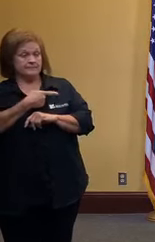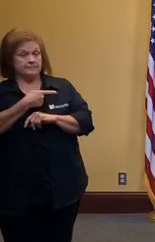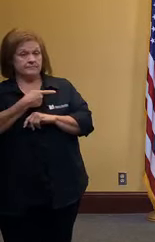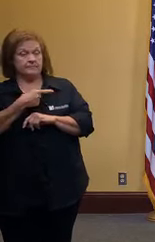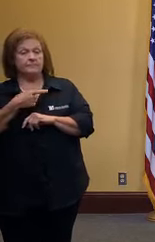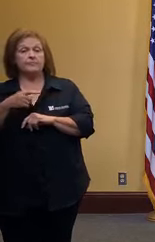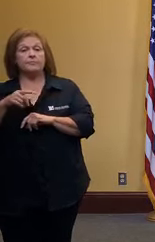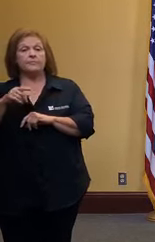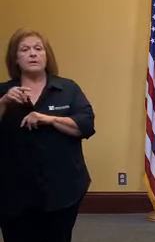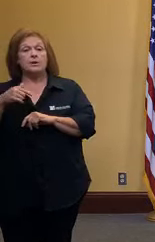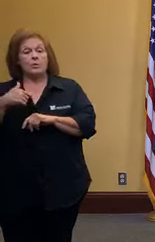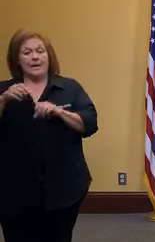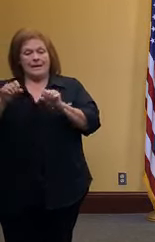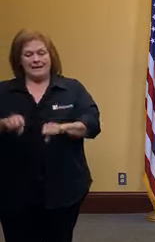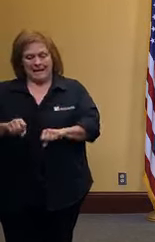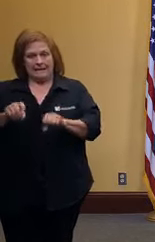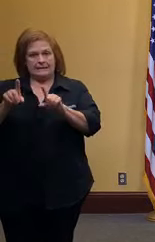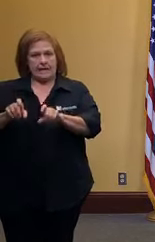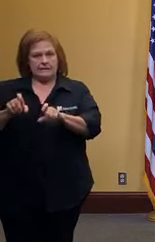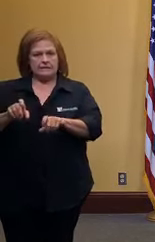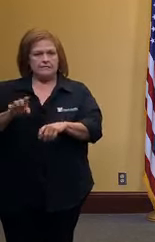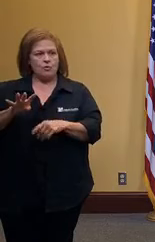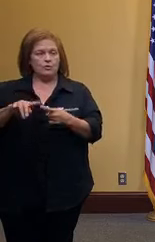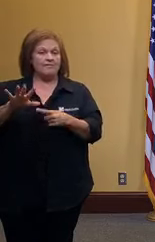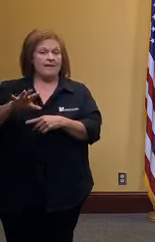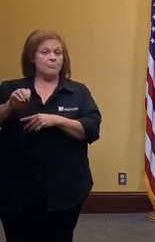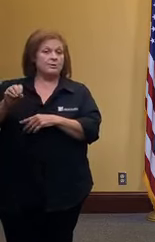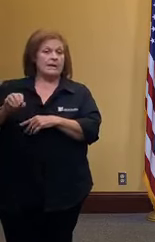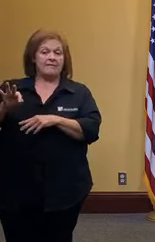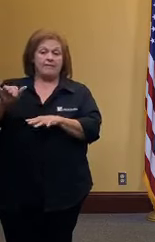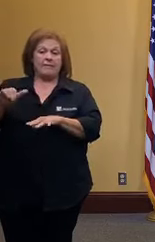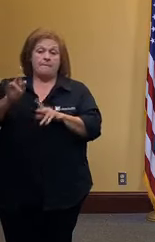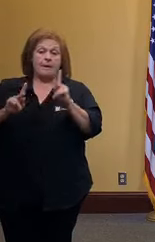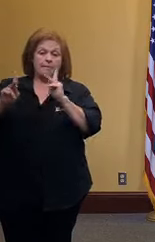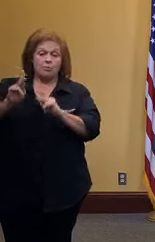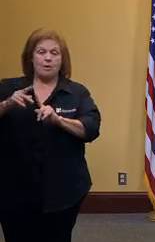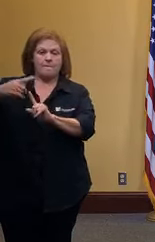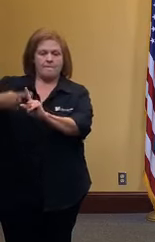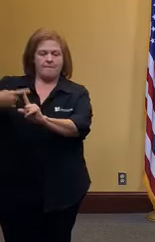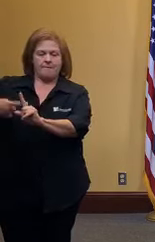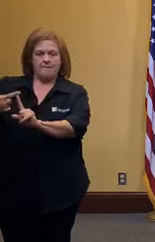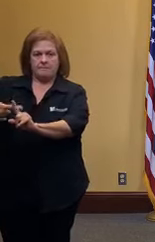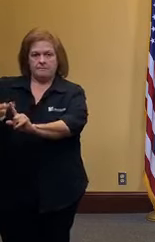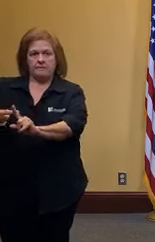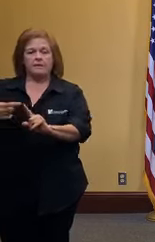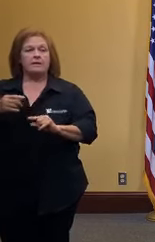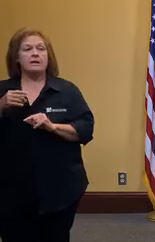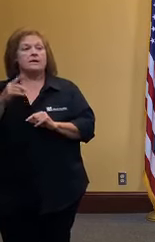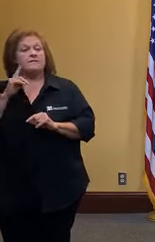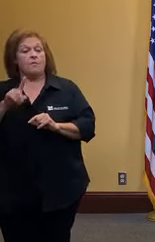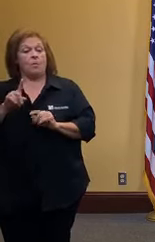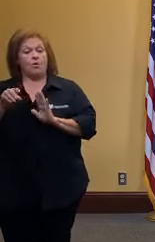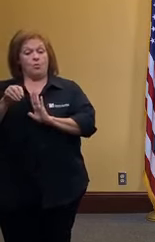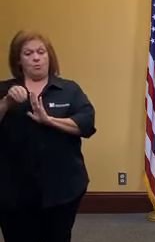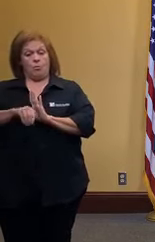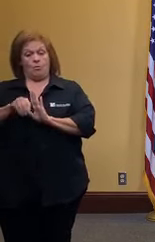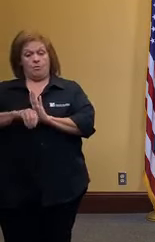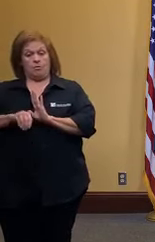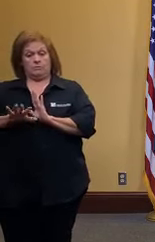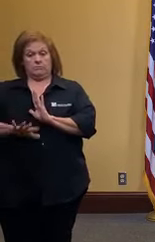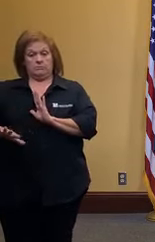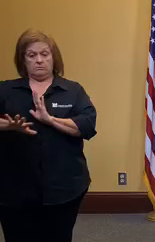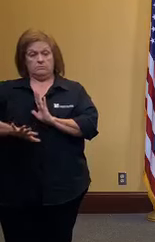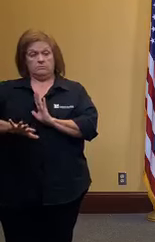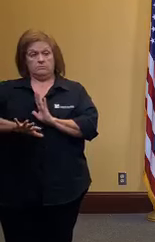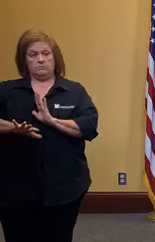at the ability to test four to five percent of our population every month for new orleans orleans orleans